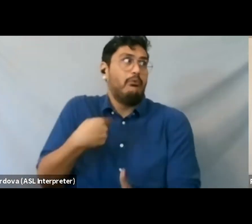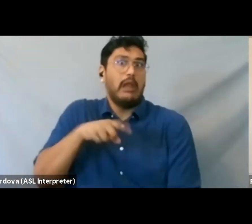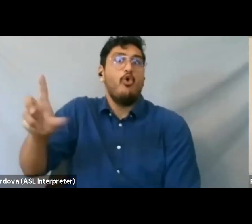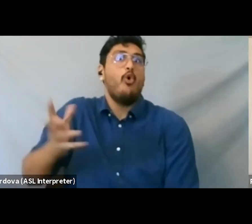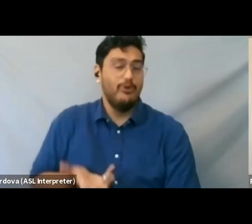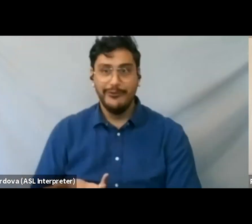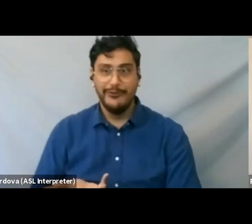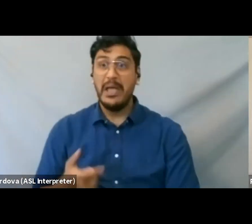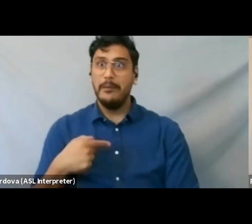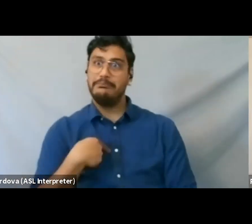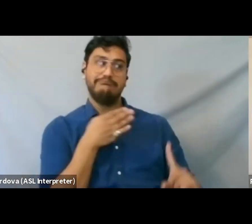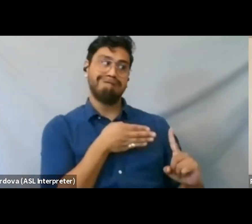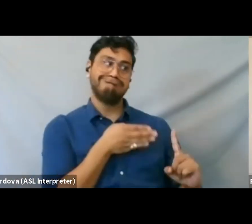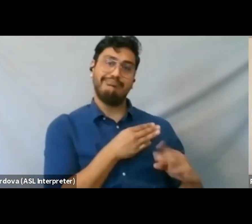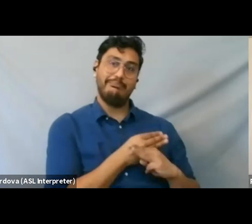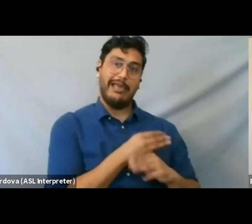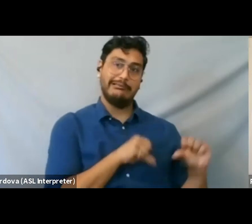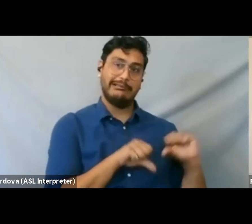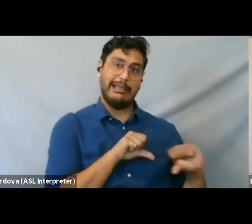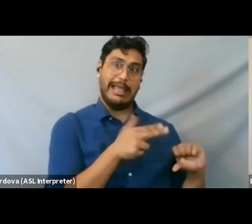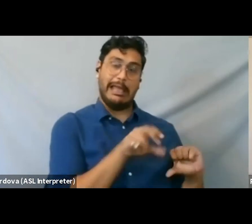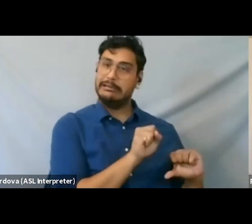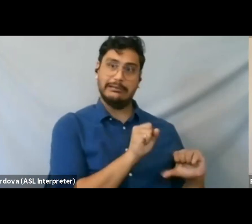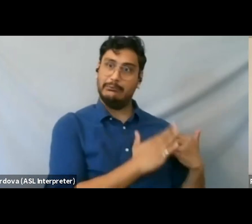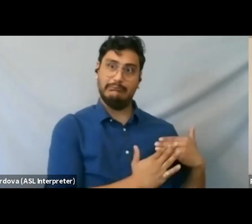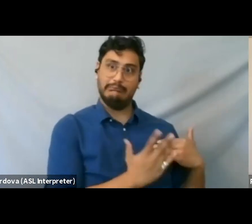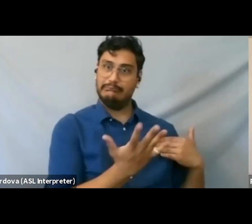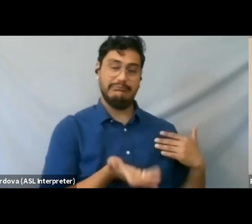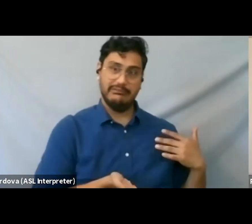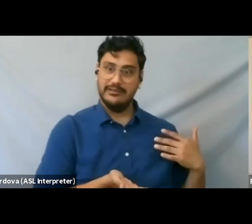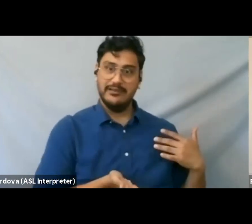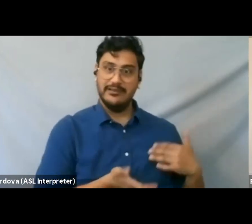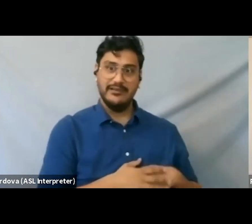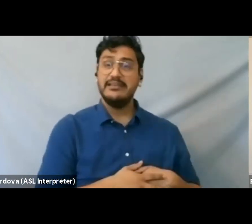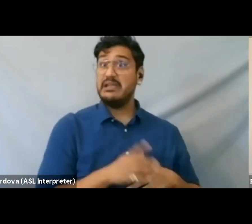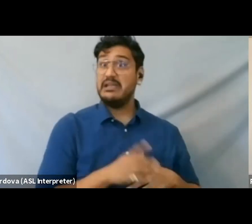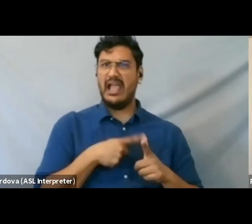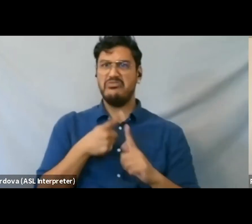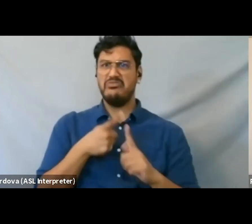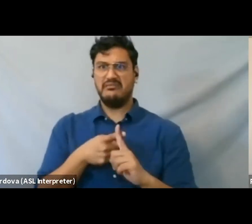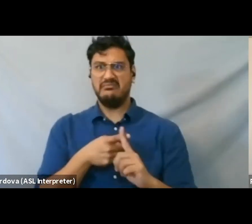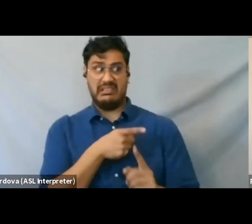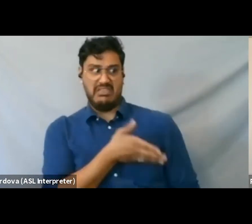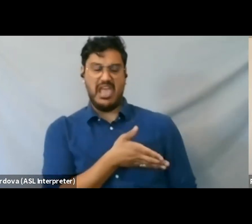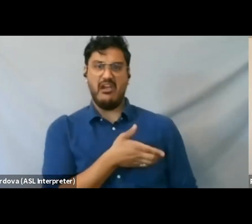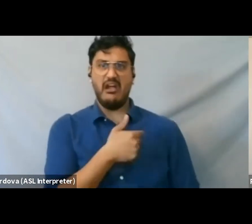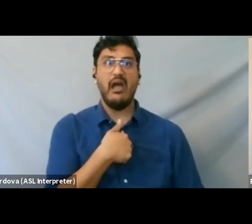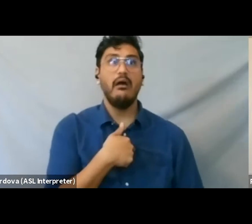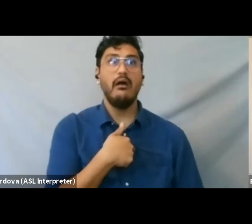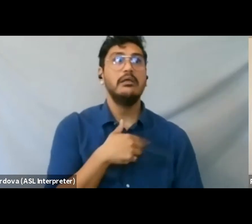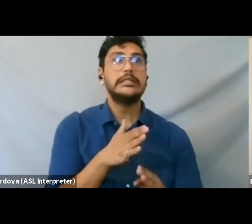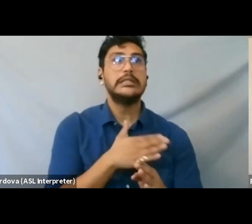science high school, and I discovered singing, and that was it. I discovered